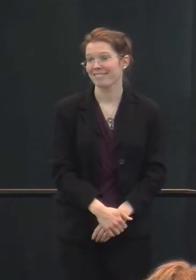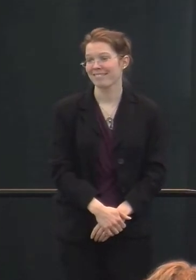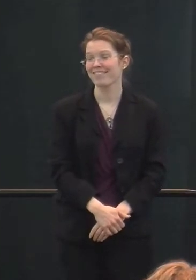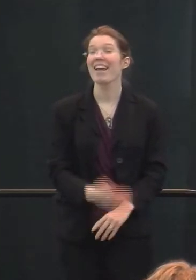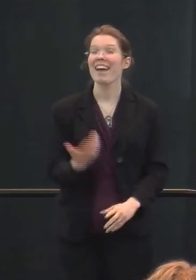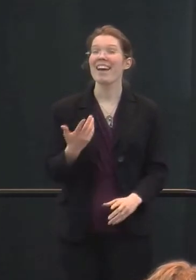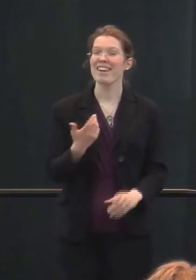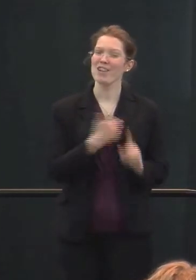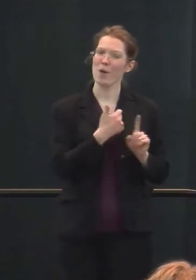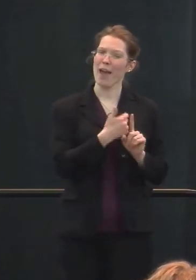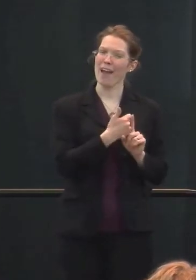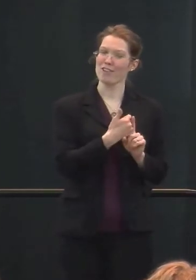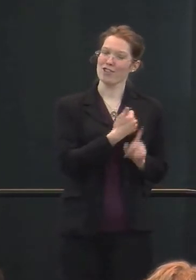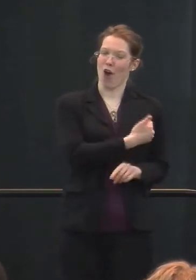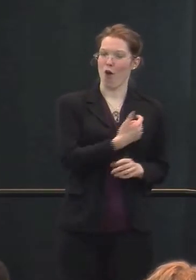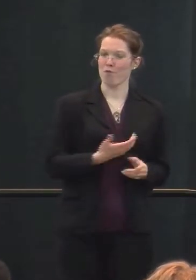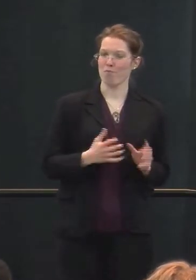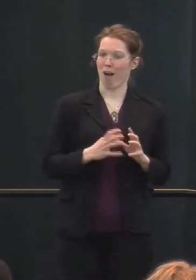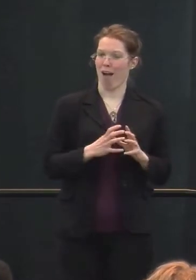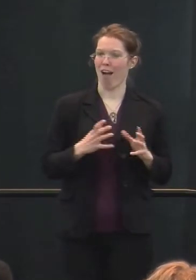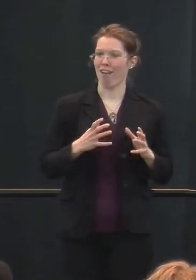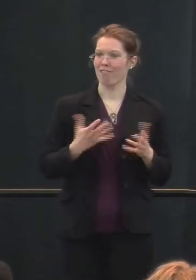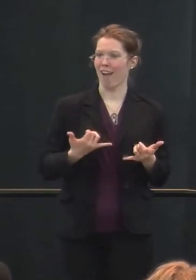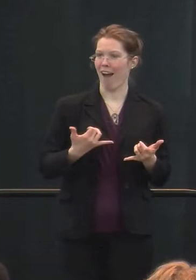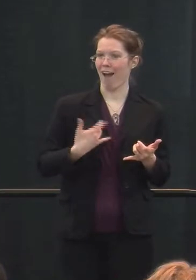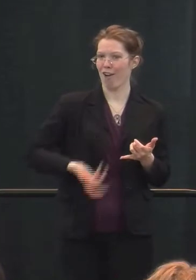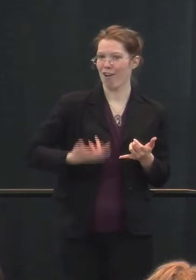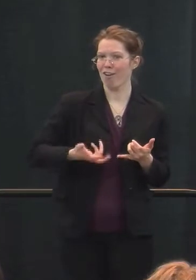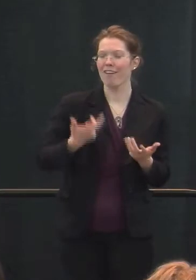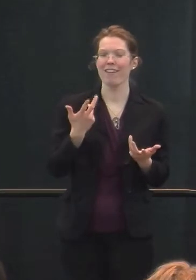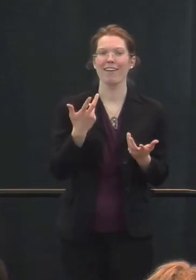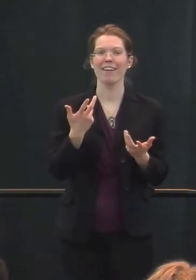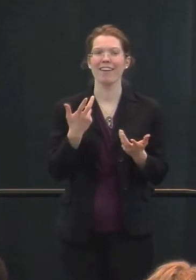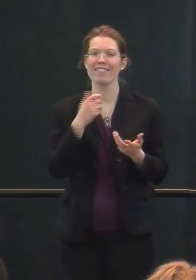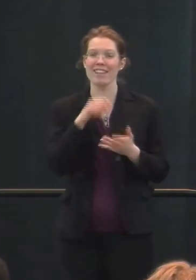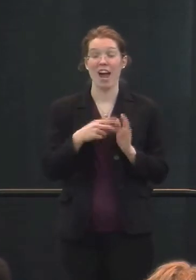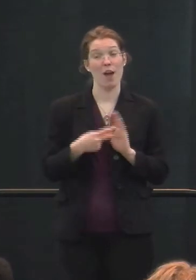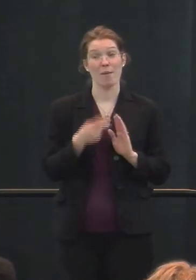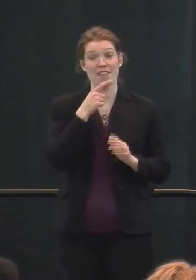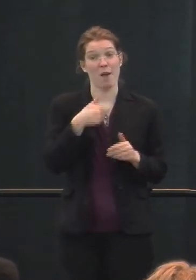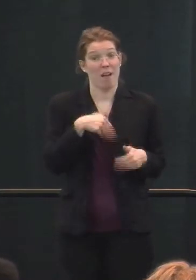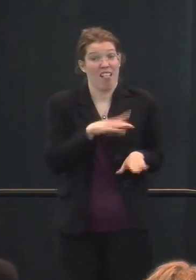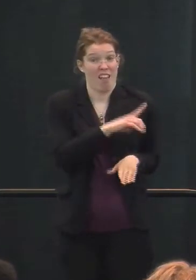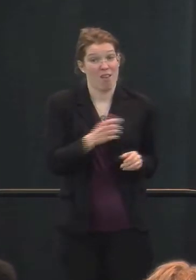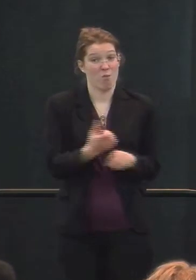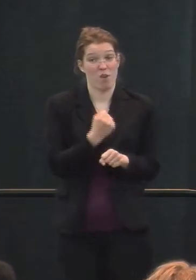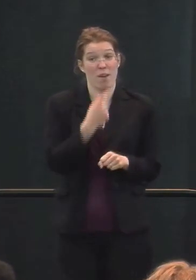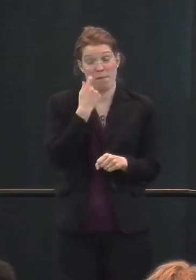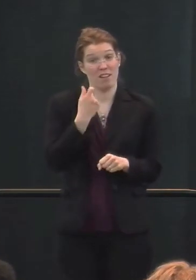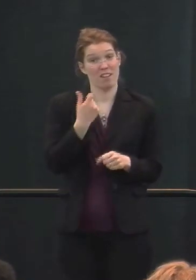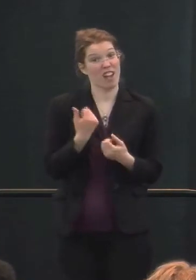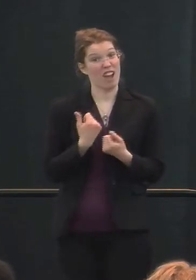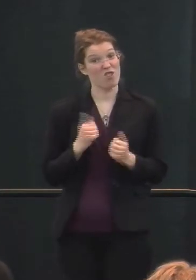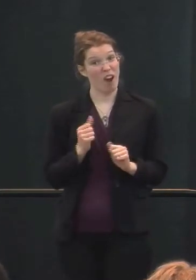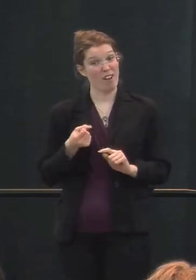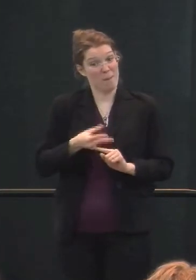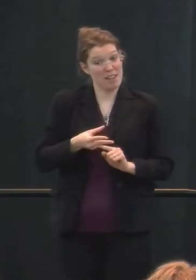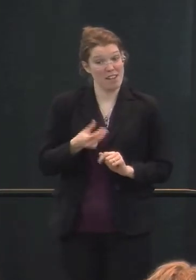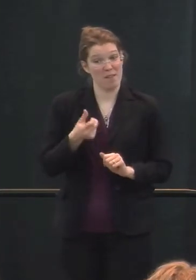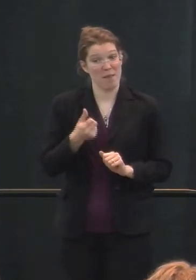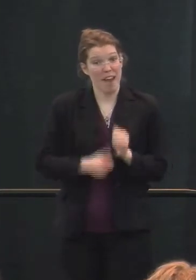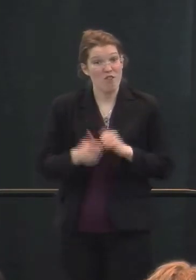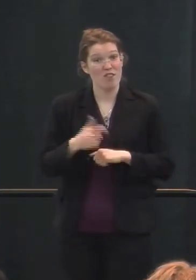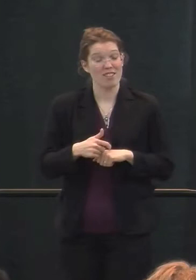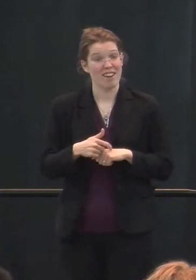Well, he has his own ball now, so he brings his own ball now, but that doesn't mean I'm going to let him win, because I try to beat him every time